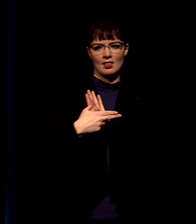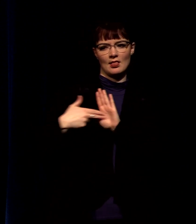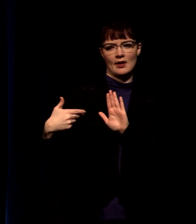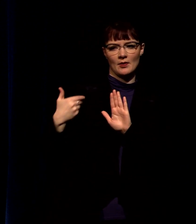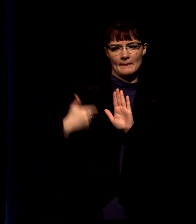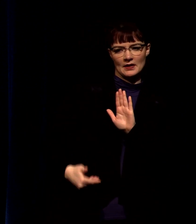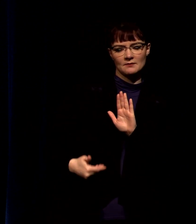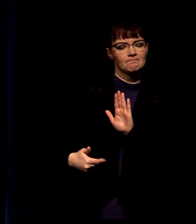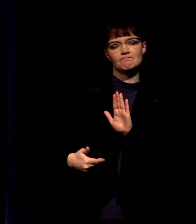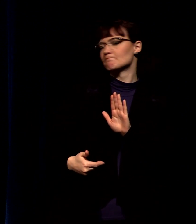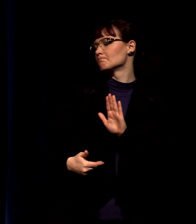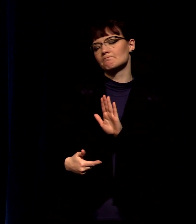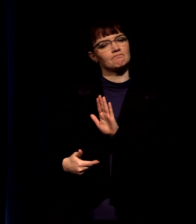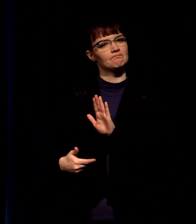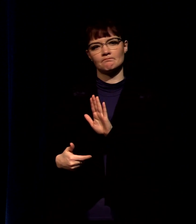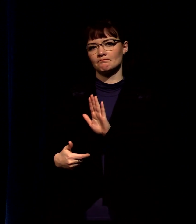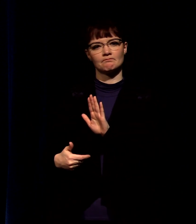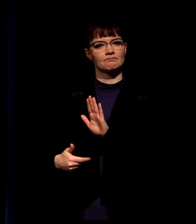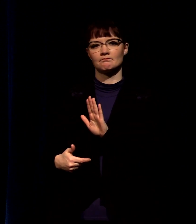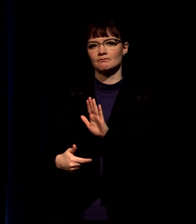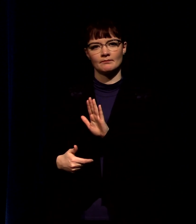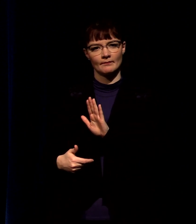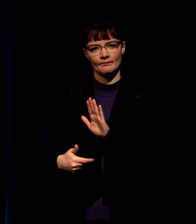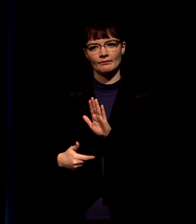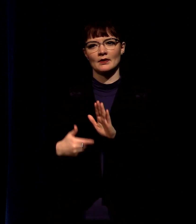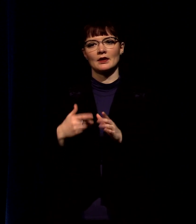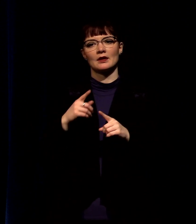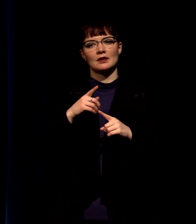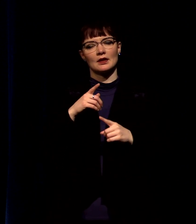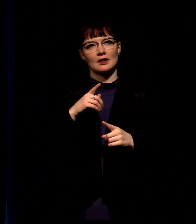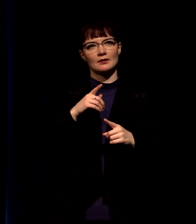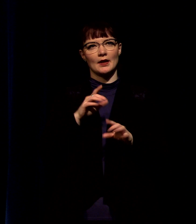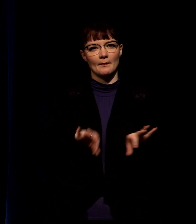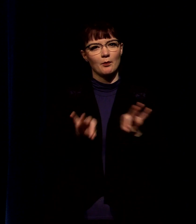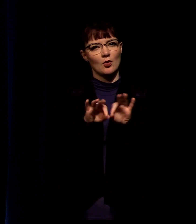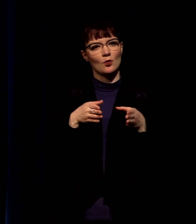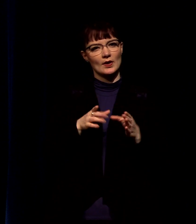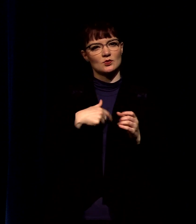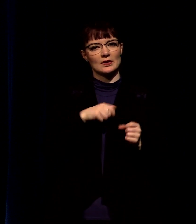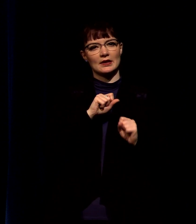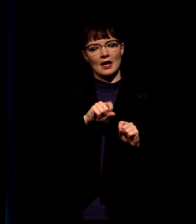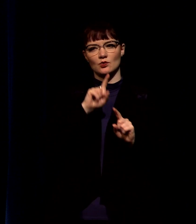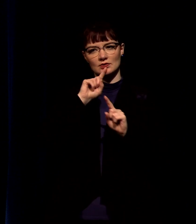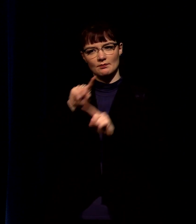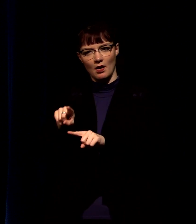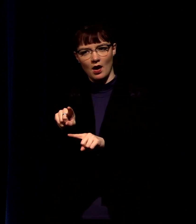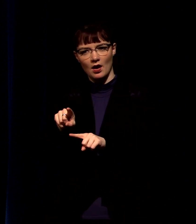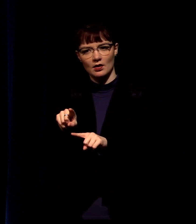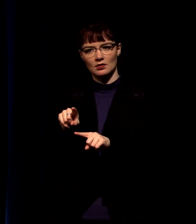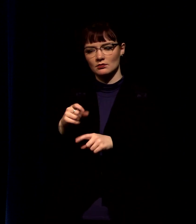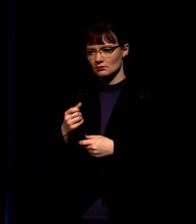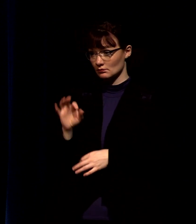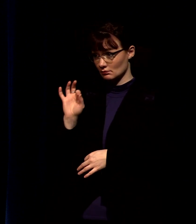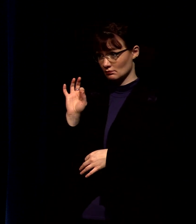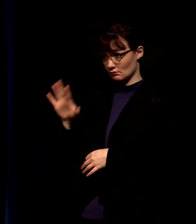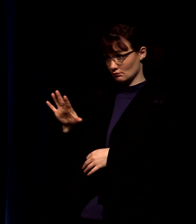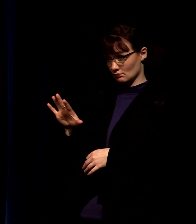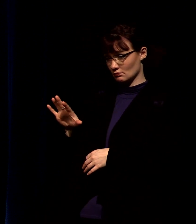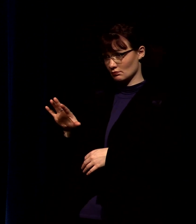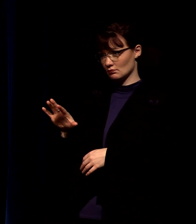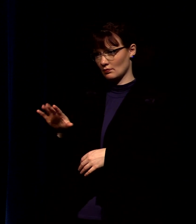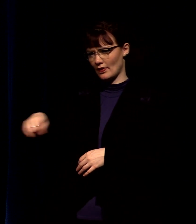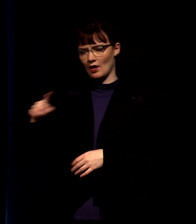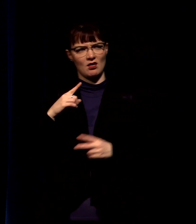in there are ways that we can respond with a posture that leaves people amazed and leaves people thinking